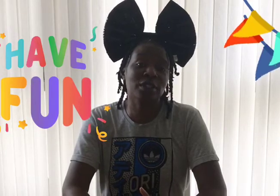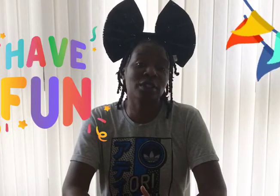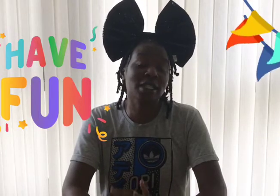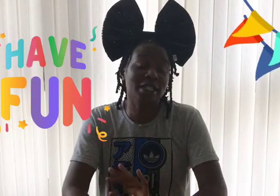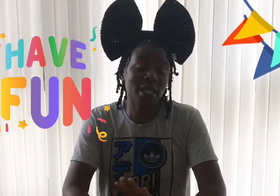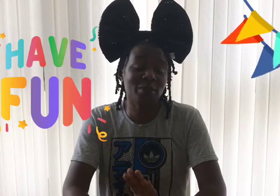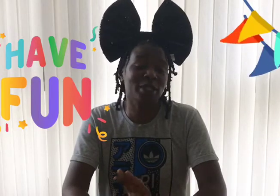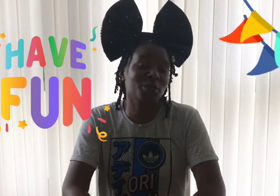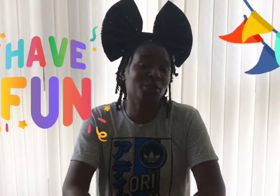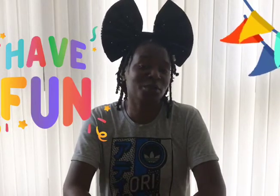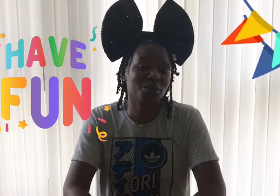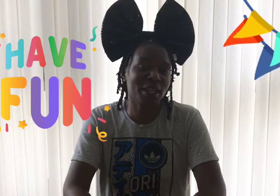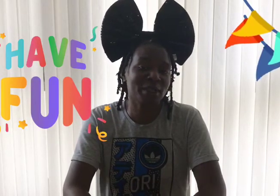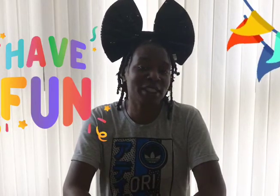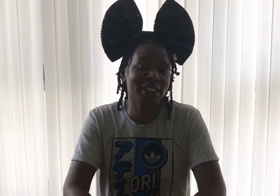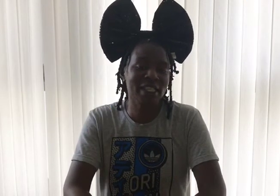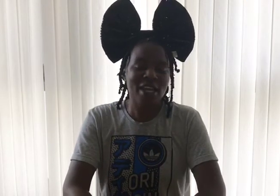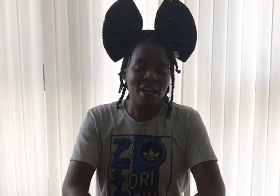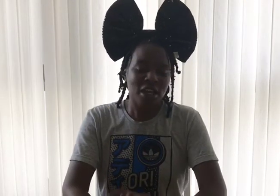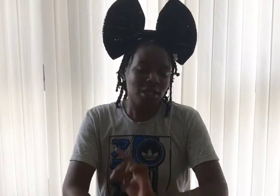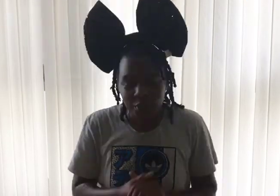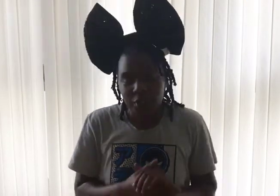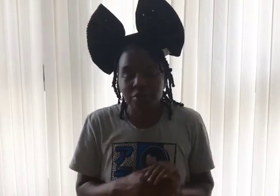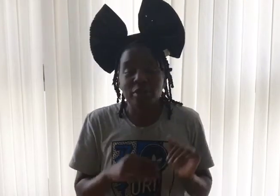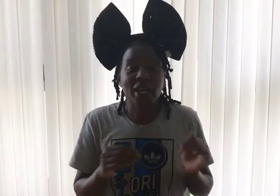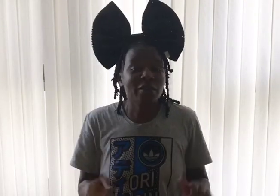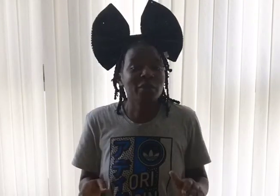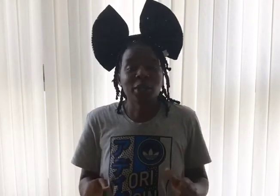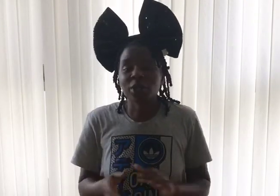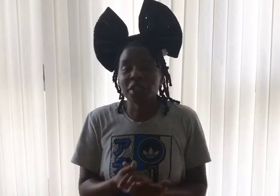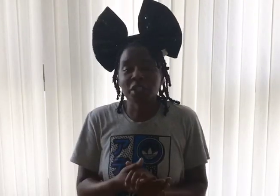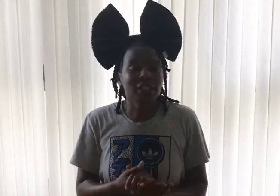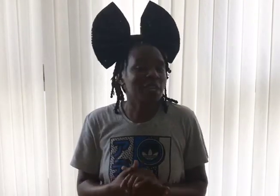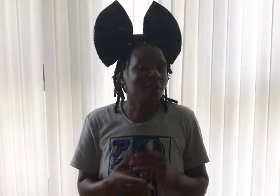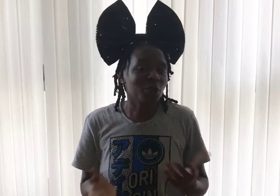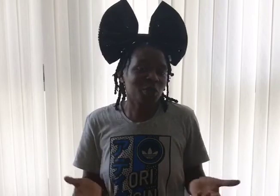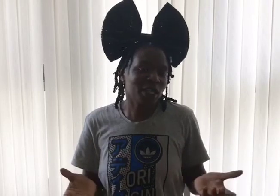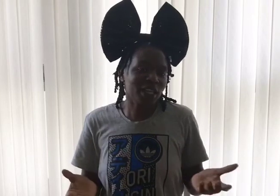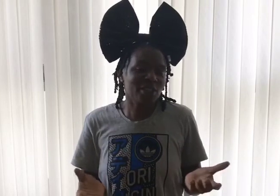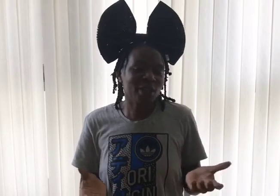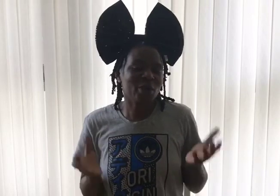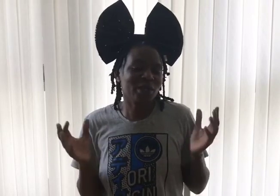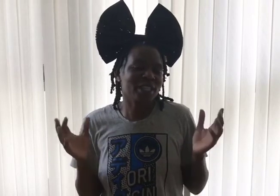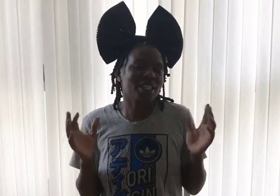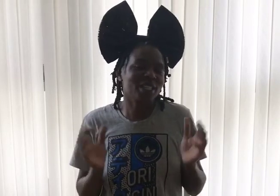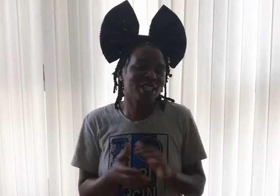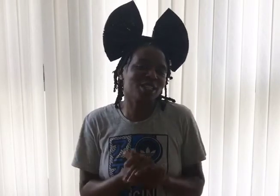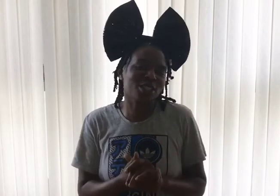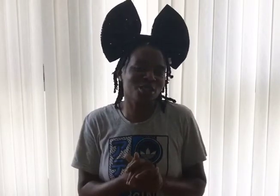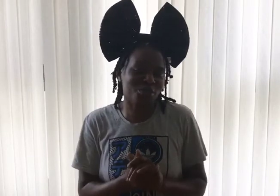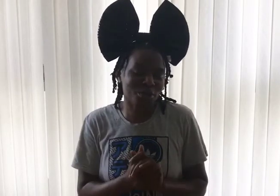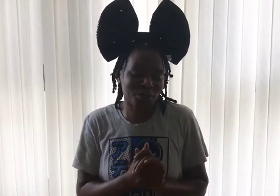celebrating with your families. From everyone at RHS, have a great weekend. I hope it stays nice and sunny for us all.